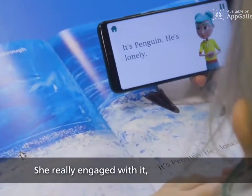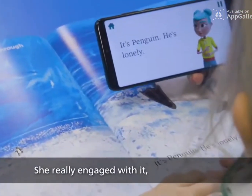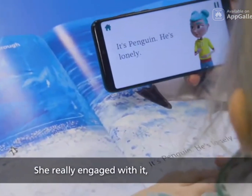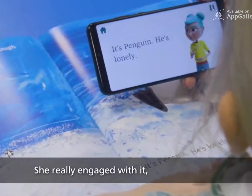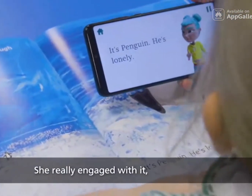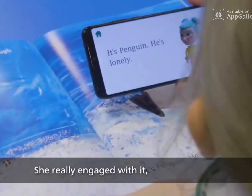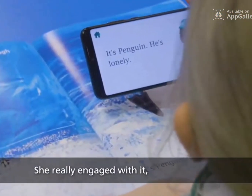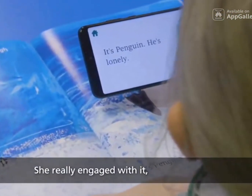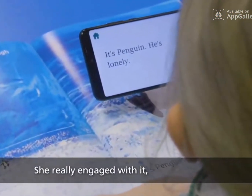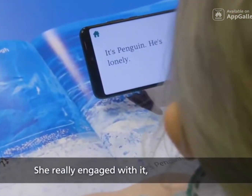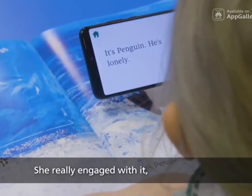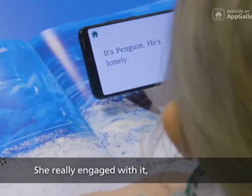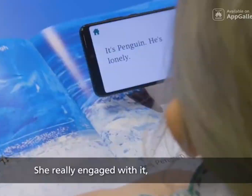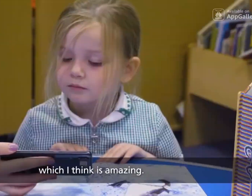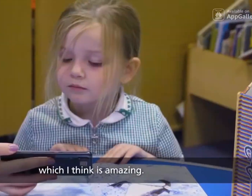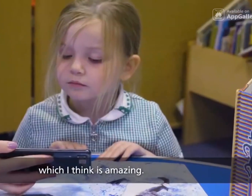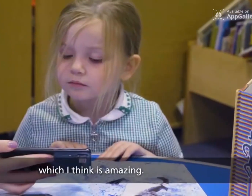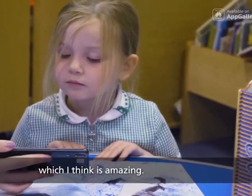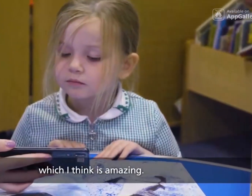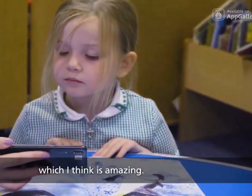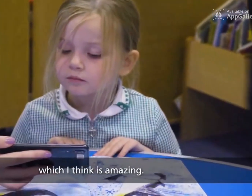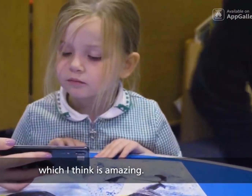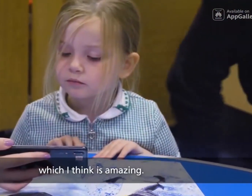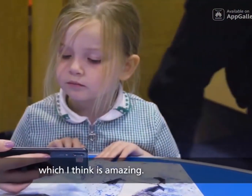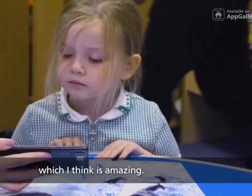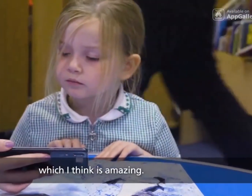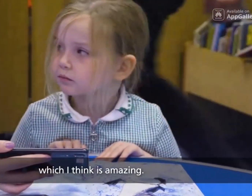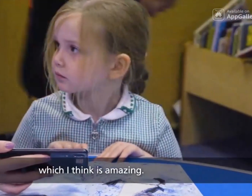really engaged with it, which I think is amazing.